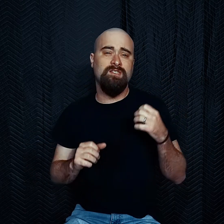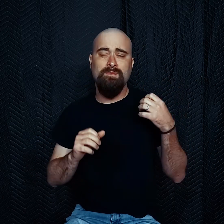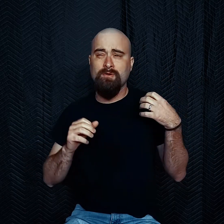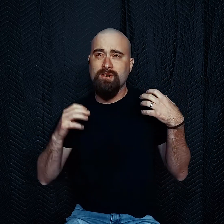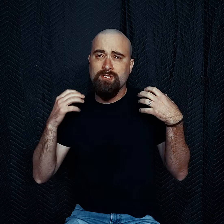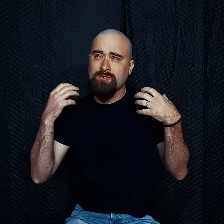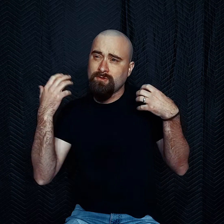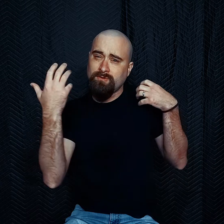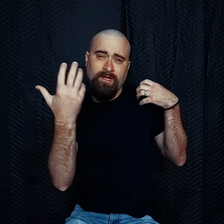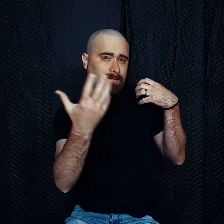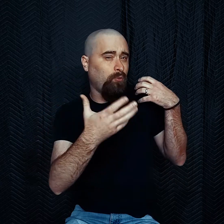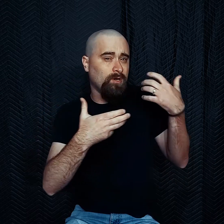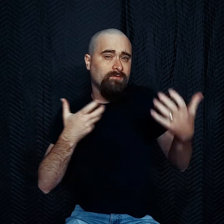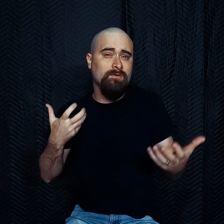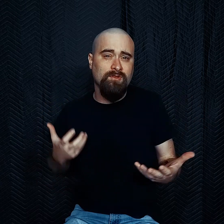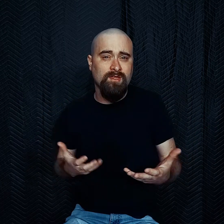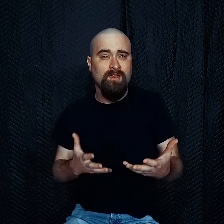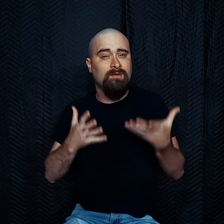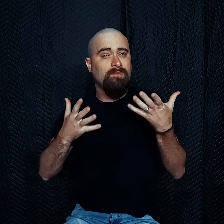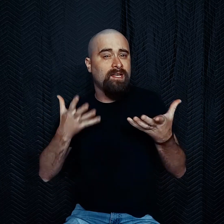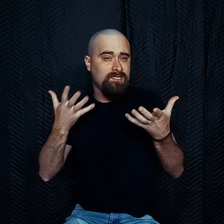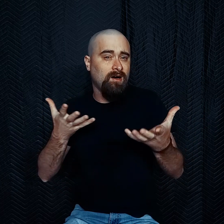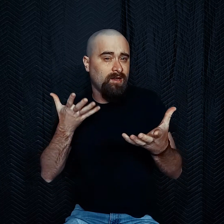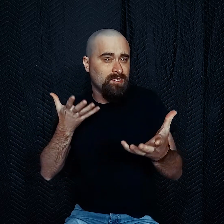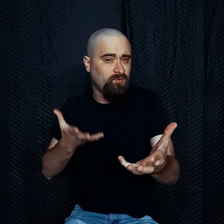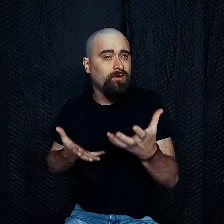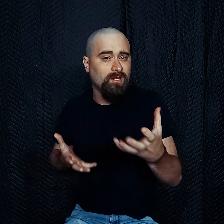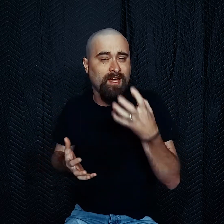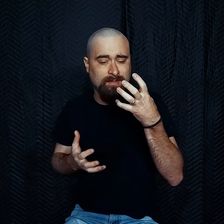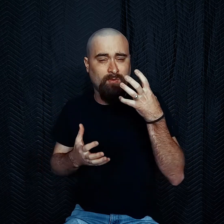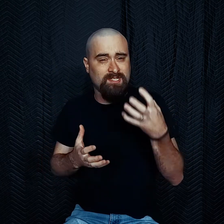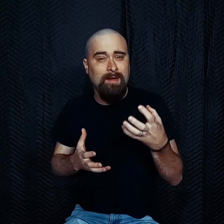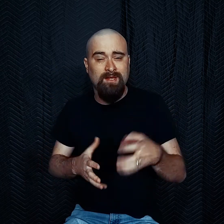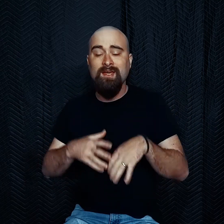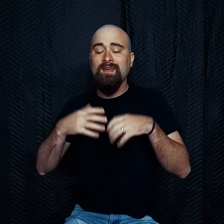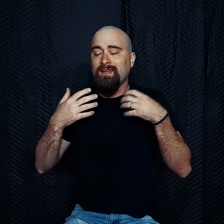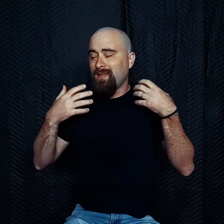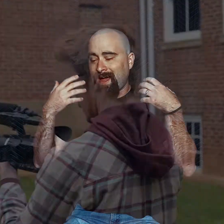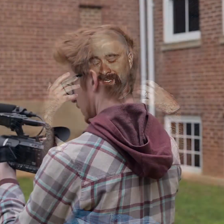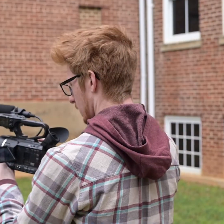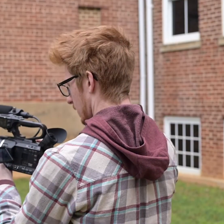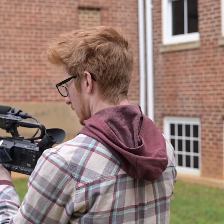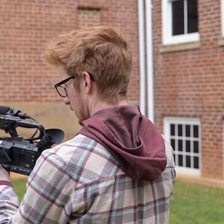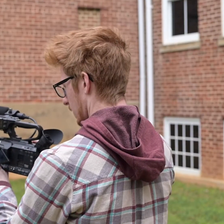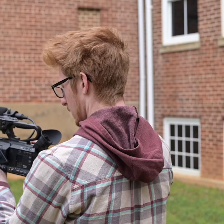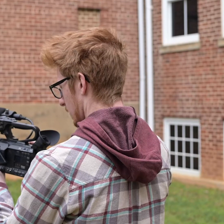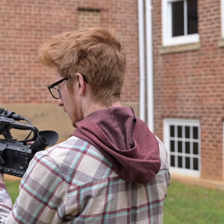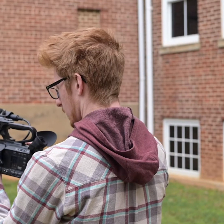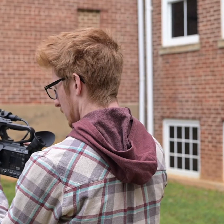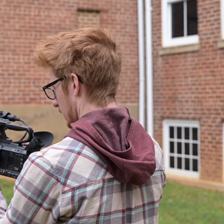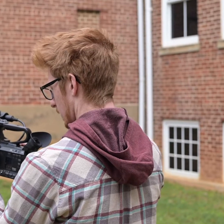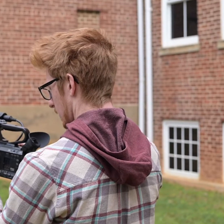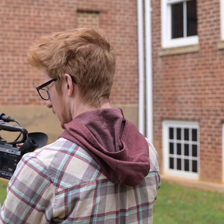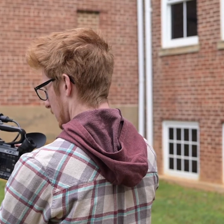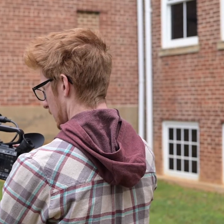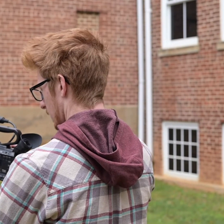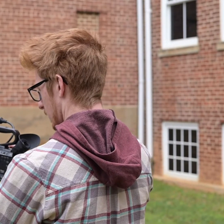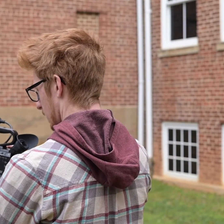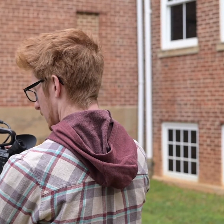experiential like point-of-view thing that makes the audience feel connected with what's happening. It adds some visual diversity and it just really sort of ties some